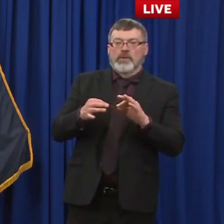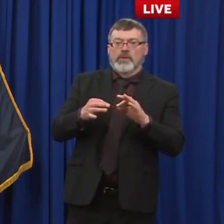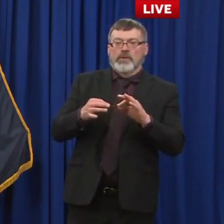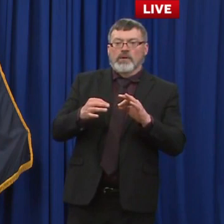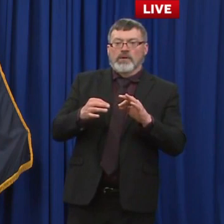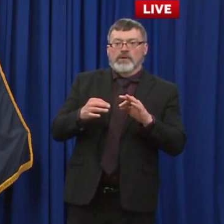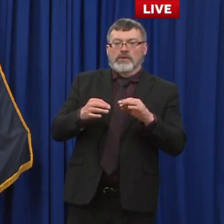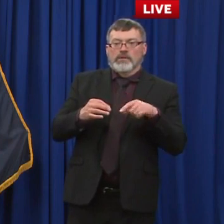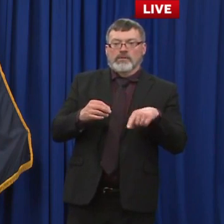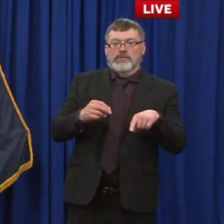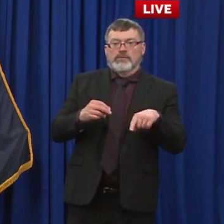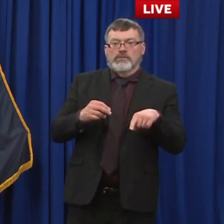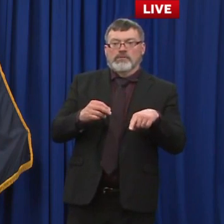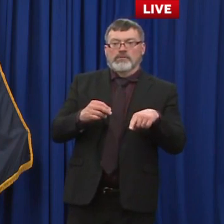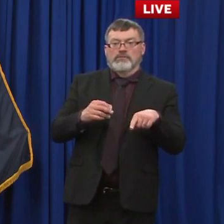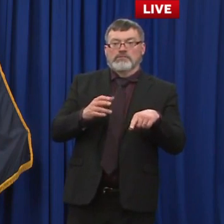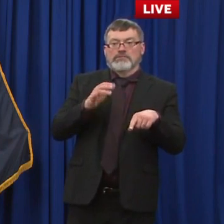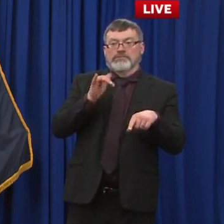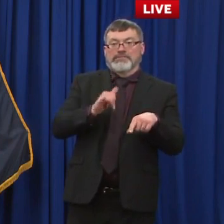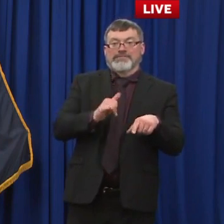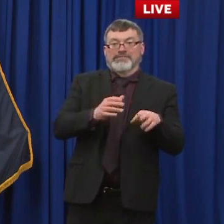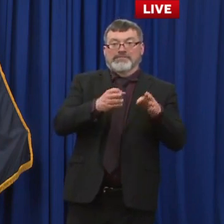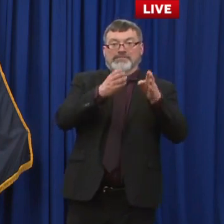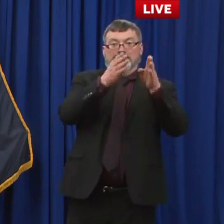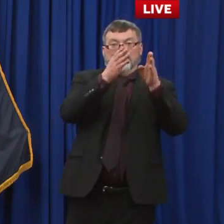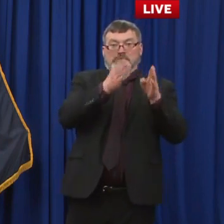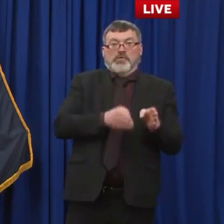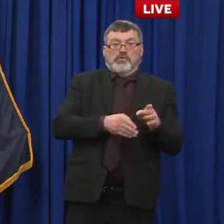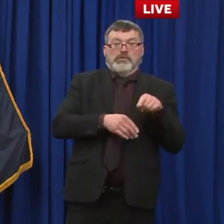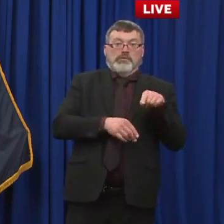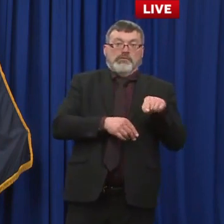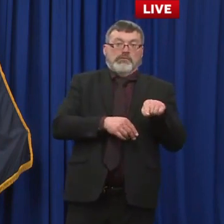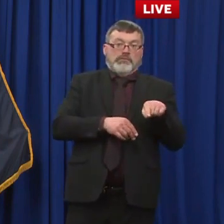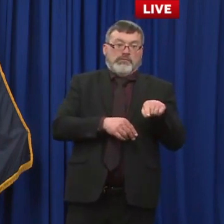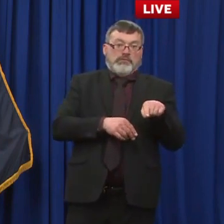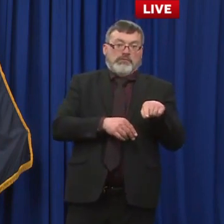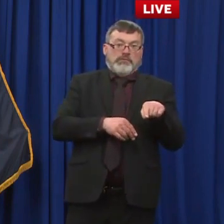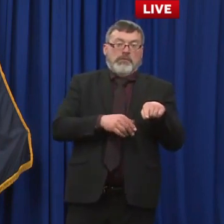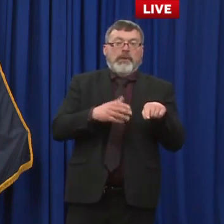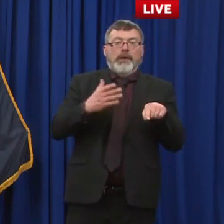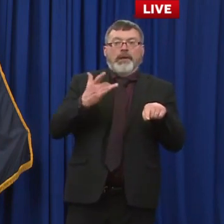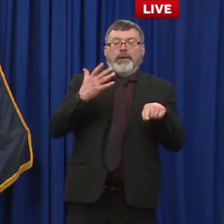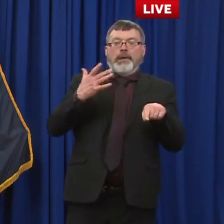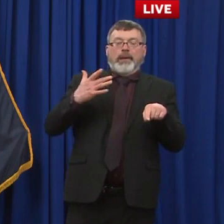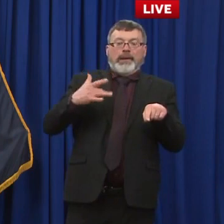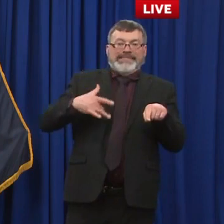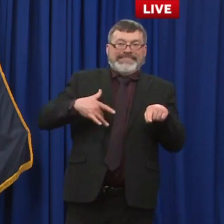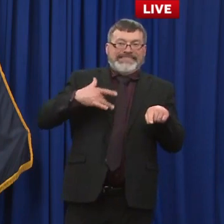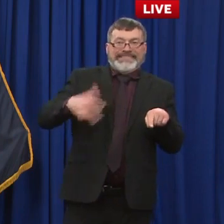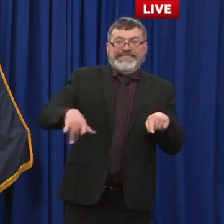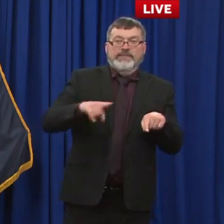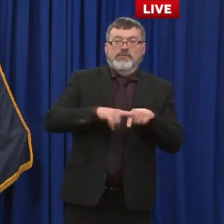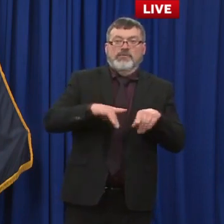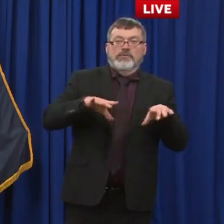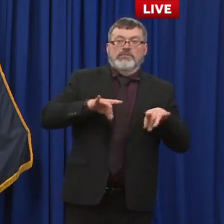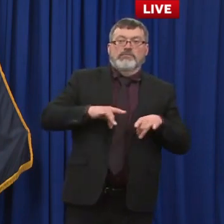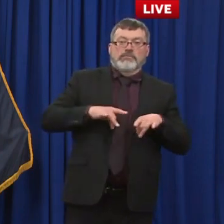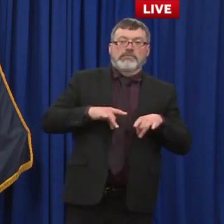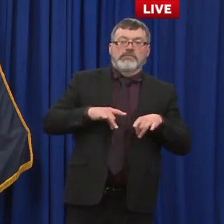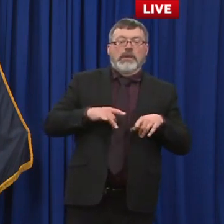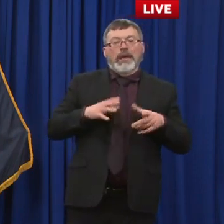passing away in long-term care settings are people with co-occurring serious medical conditions